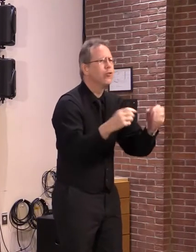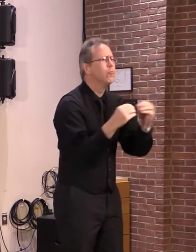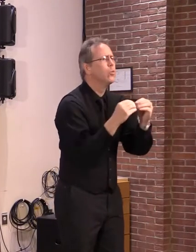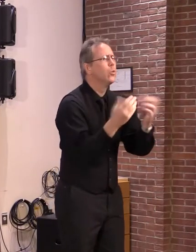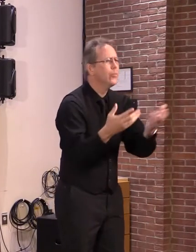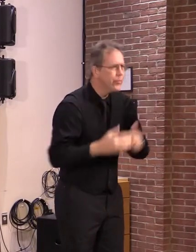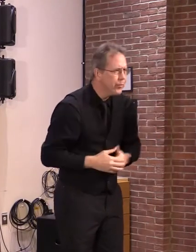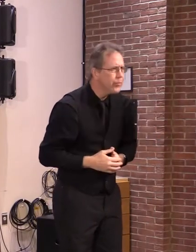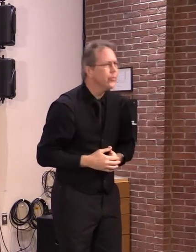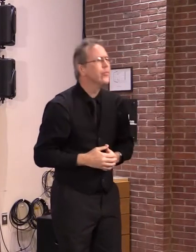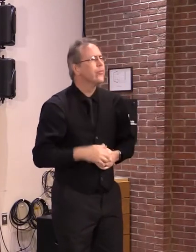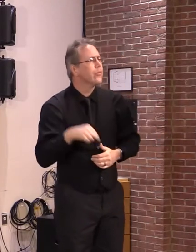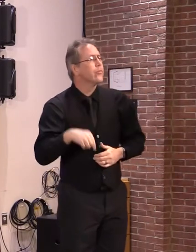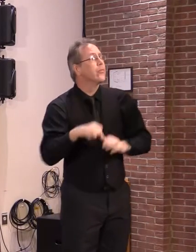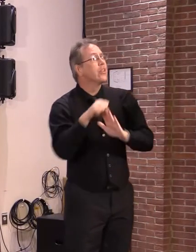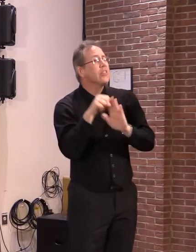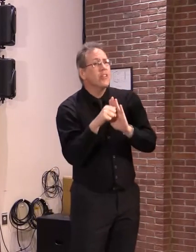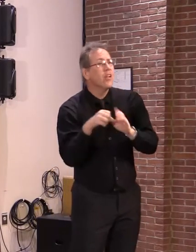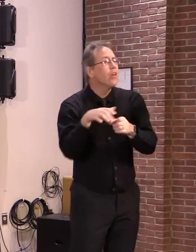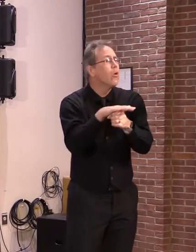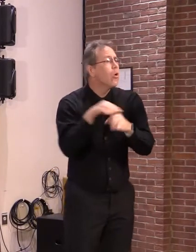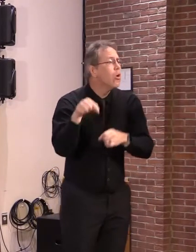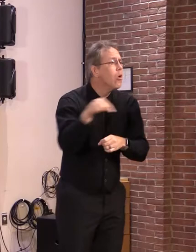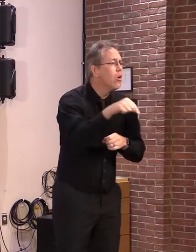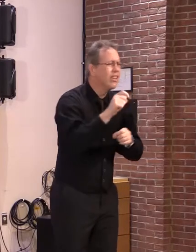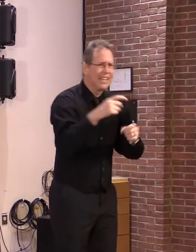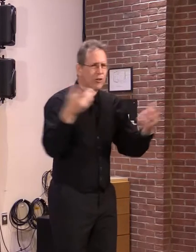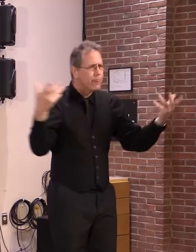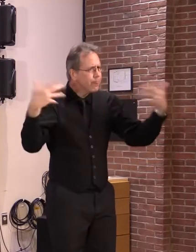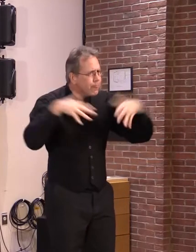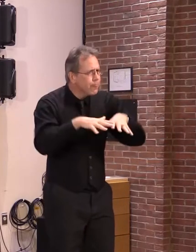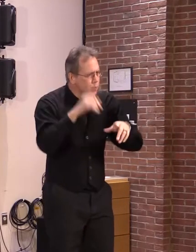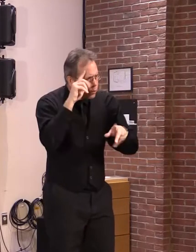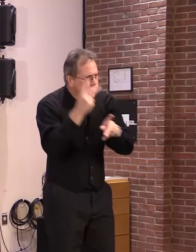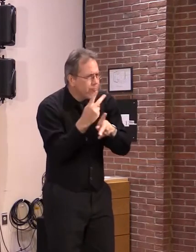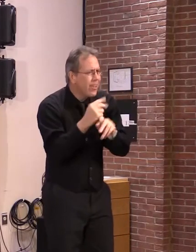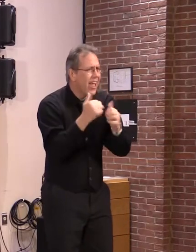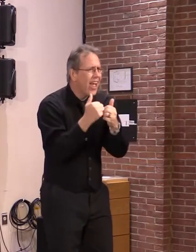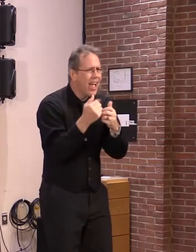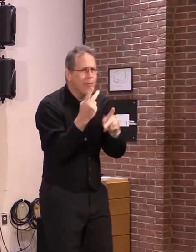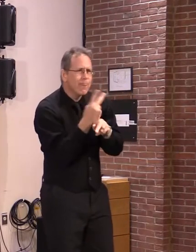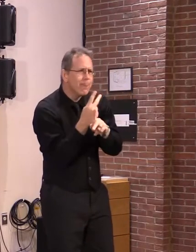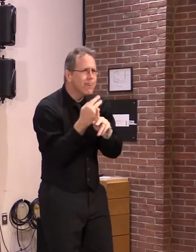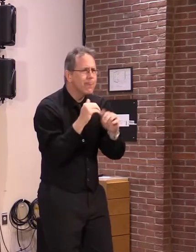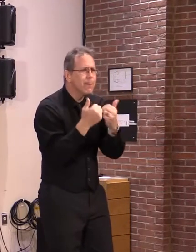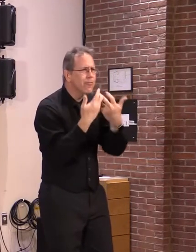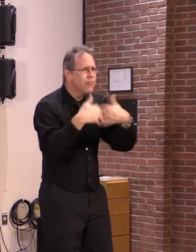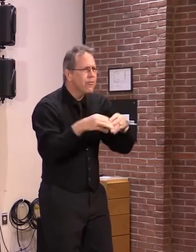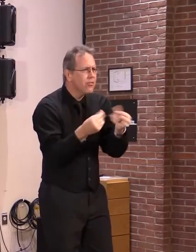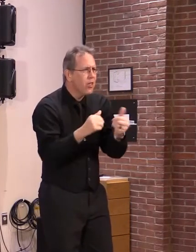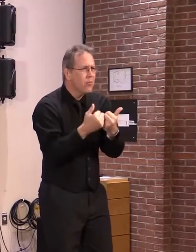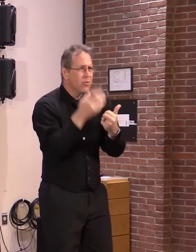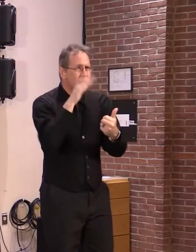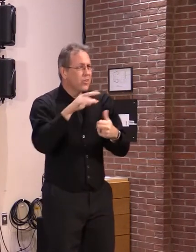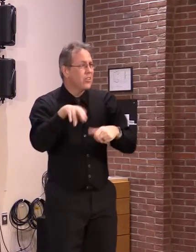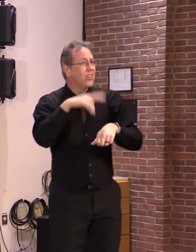have to find a way to protect the natural features that make Vermont